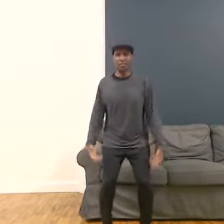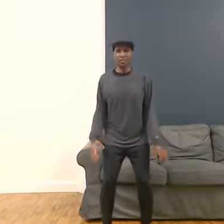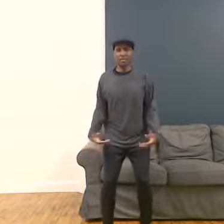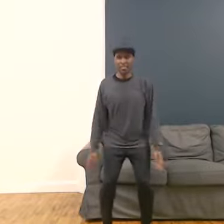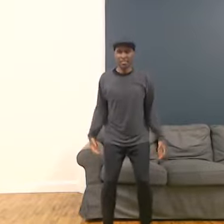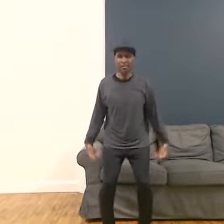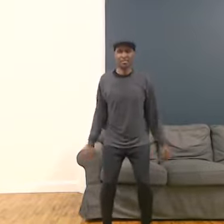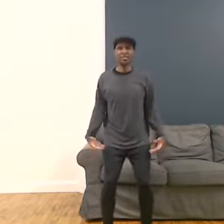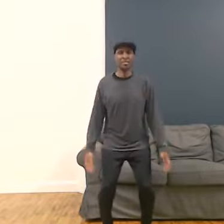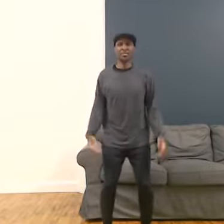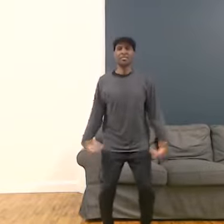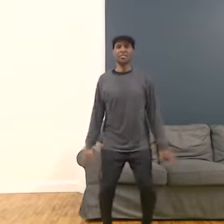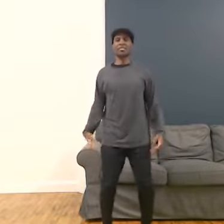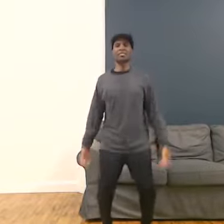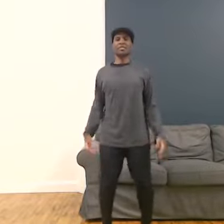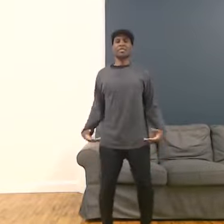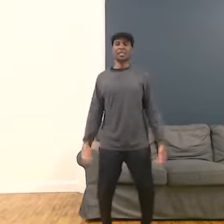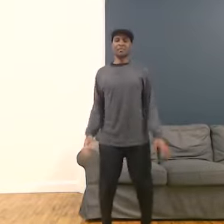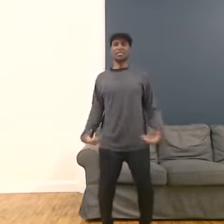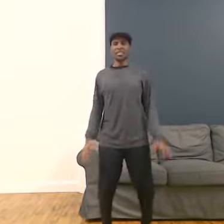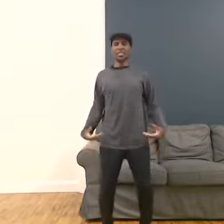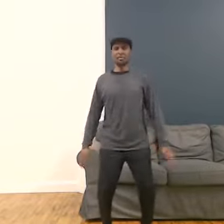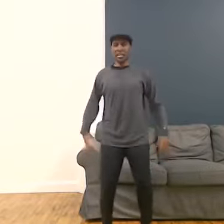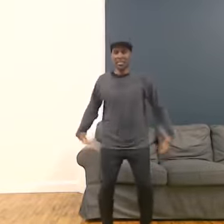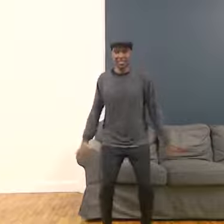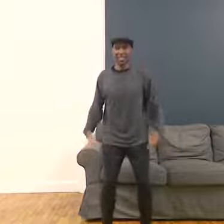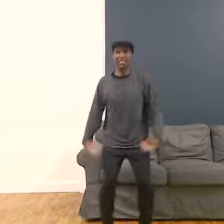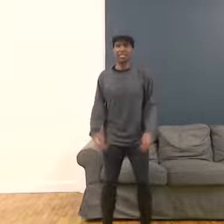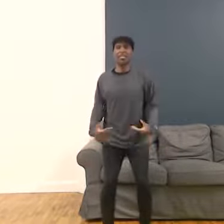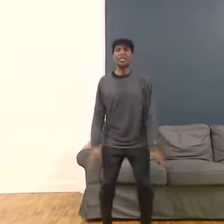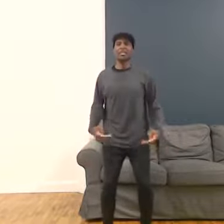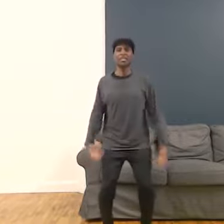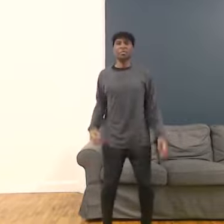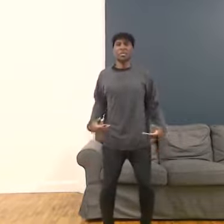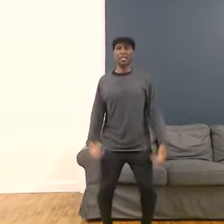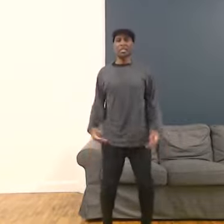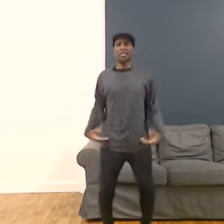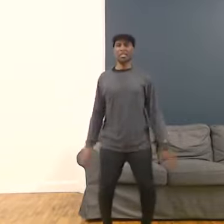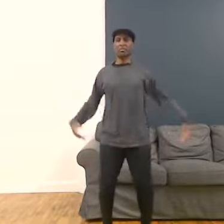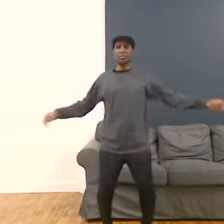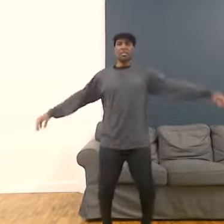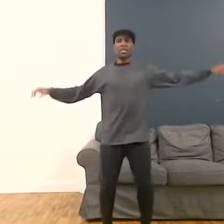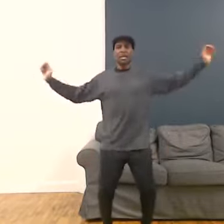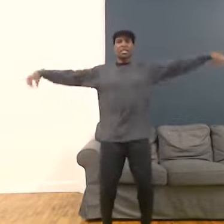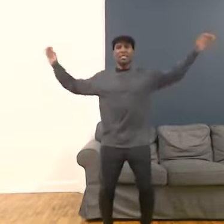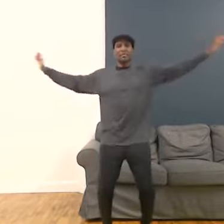Alright, let's go after shaking practice, let's bring the hands up to the side,